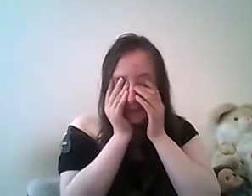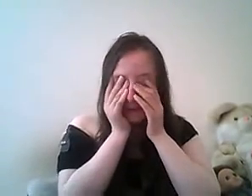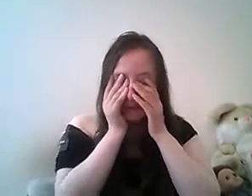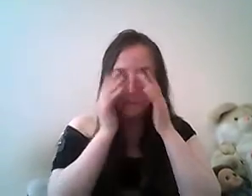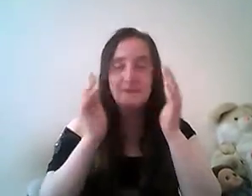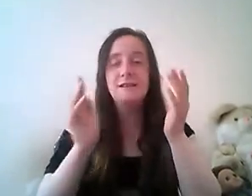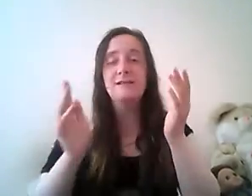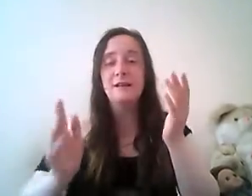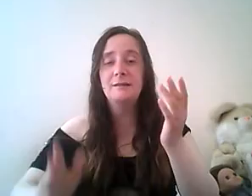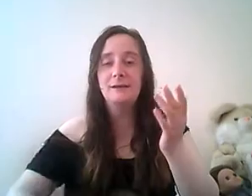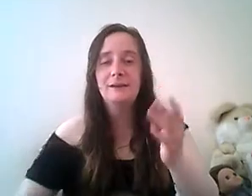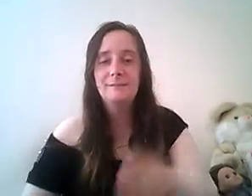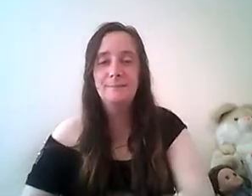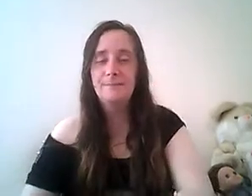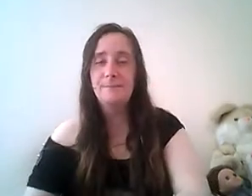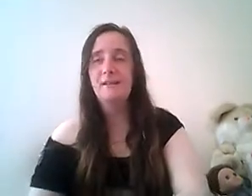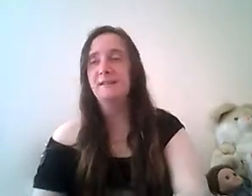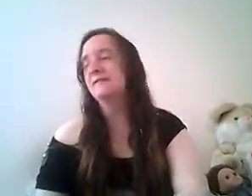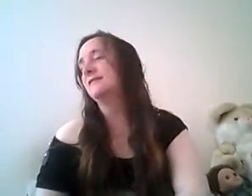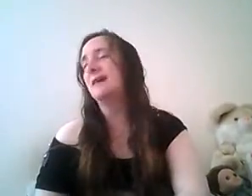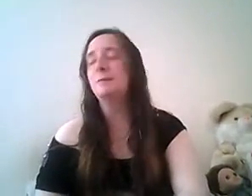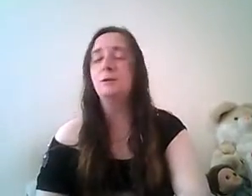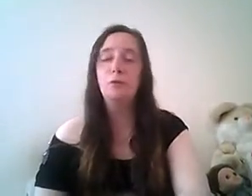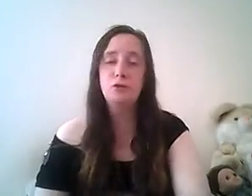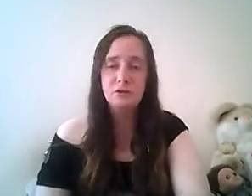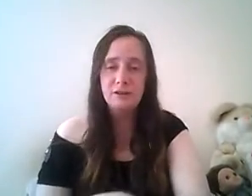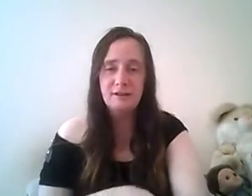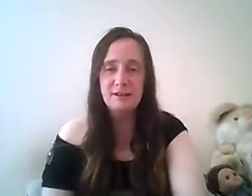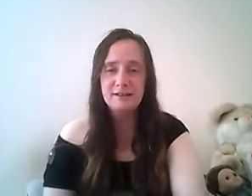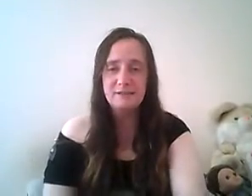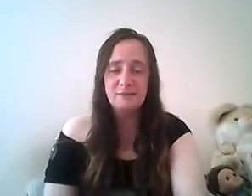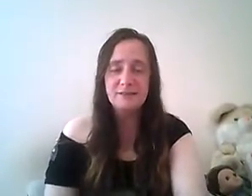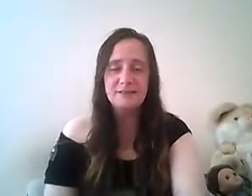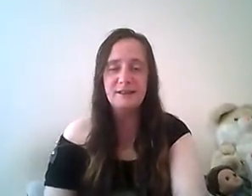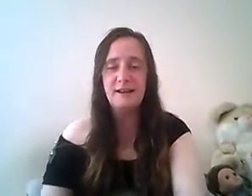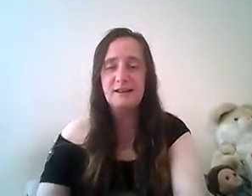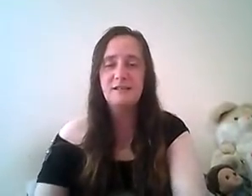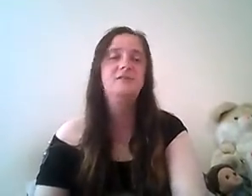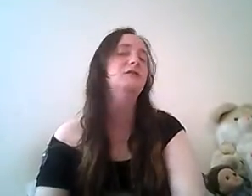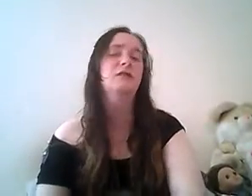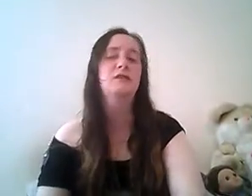we had sex the library then it's damn it at worst yes we had a 69er and stuff